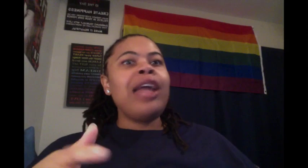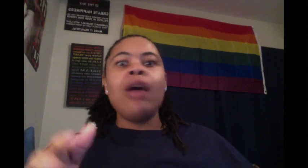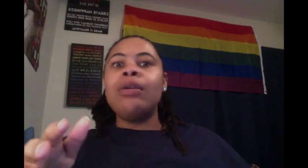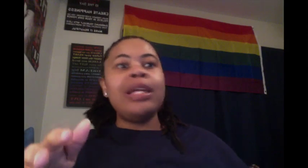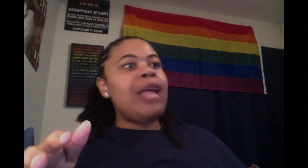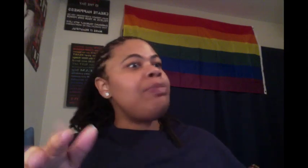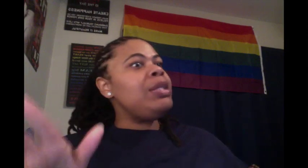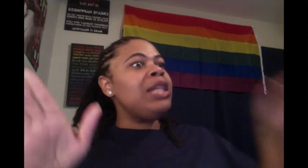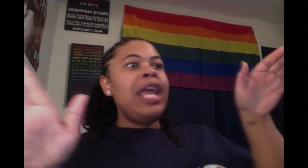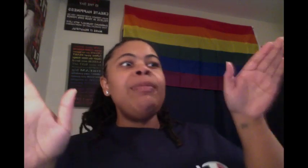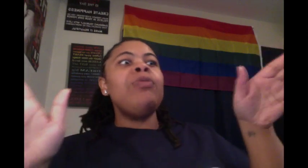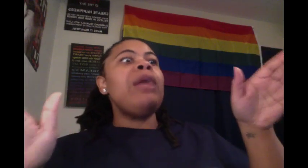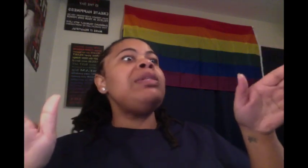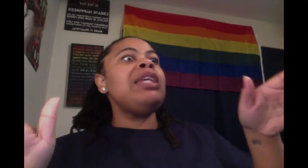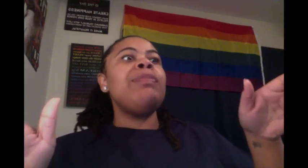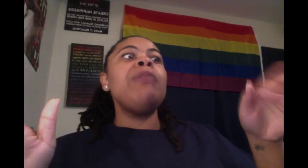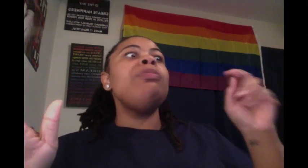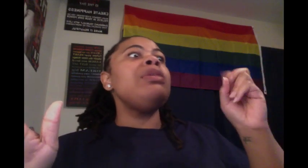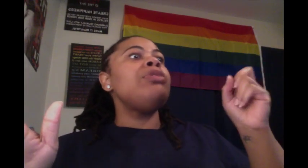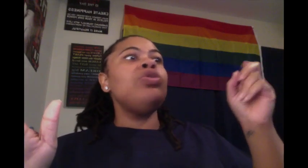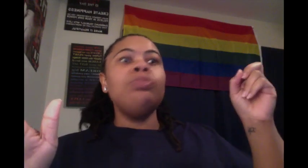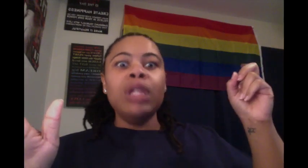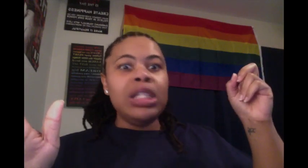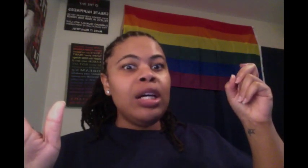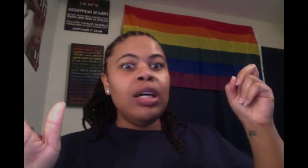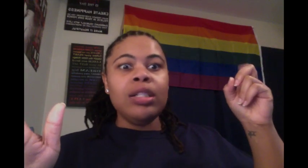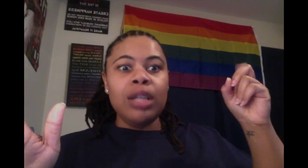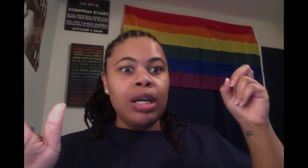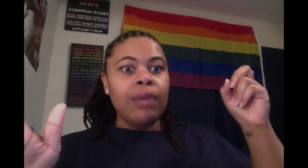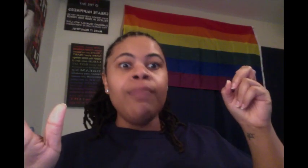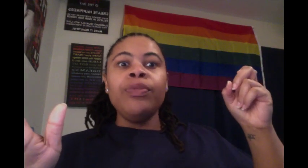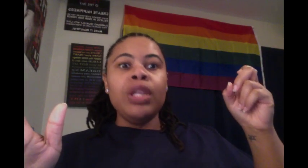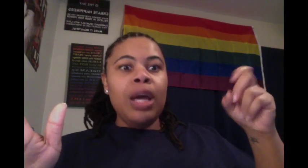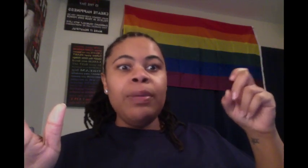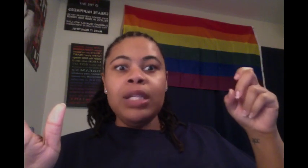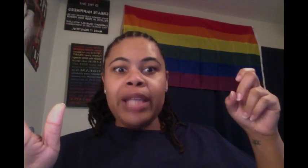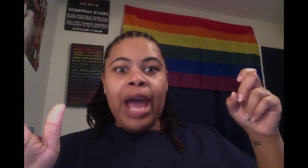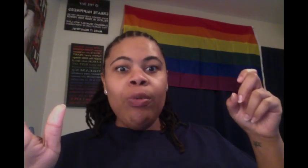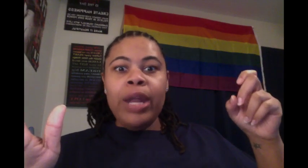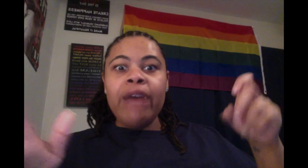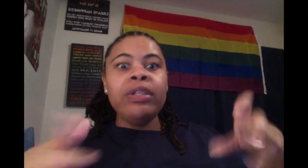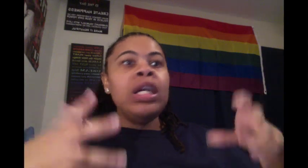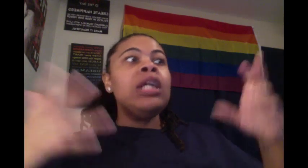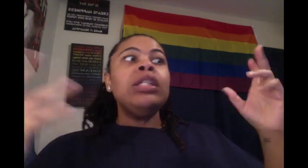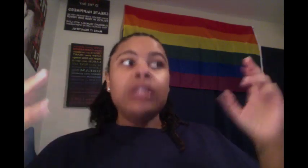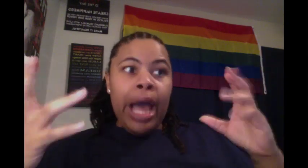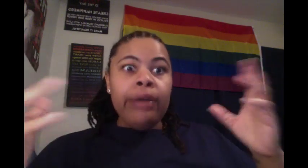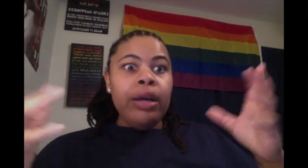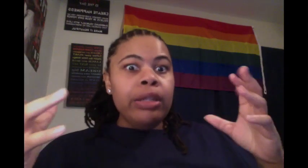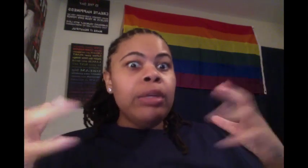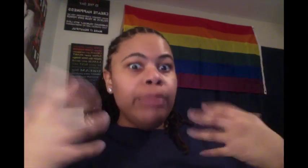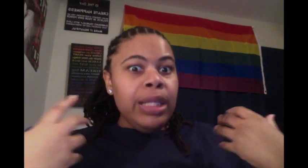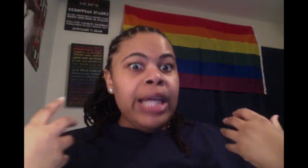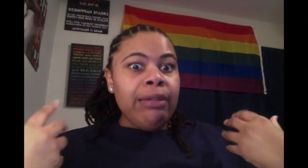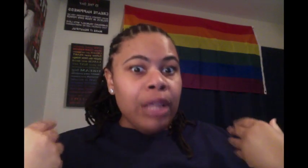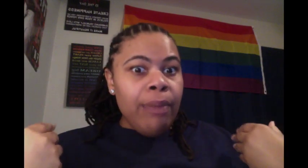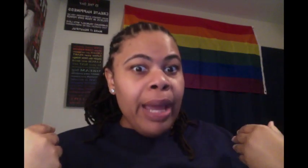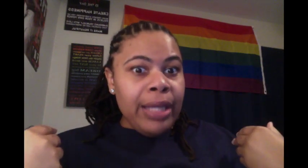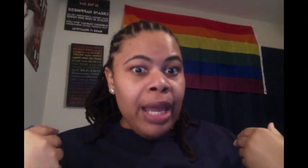y'all, that be scaring me when I be seeing people be shooting bullets up in the sky or whatever. Y'all know that them bullets have to come back down,